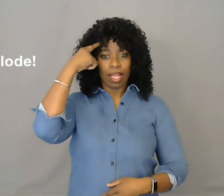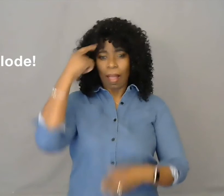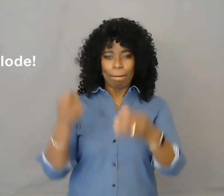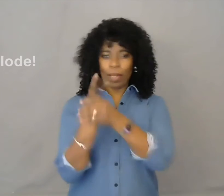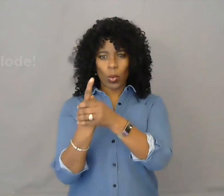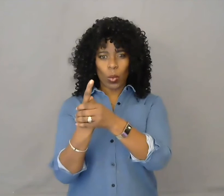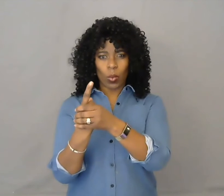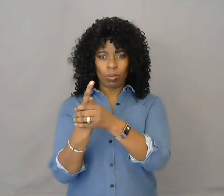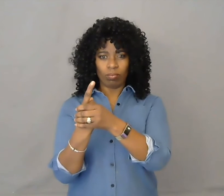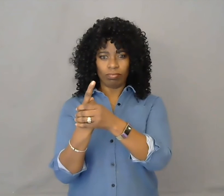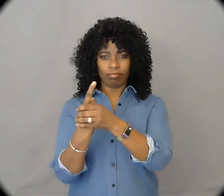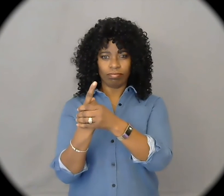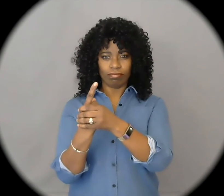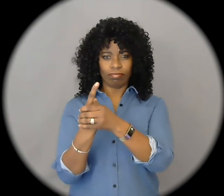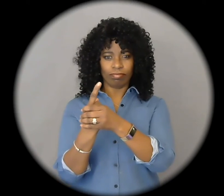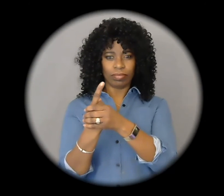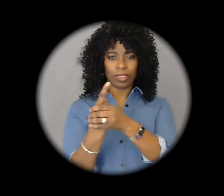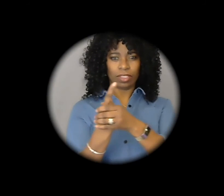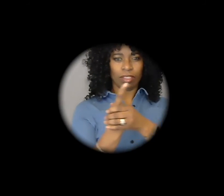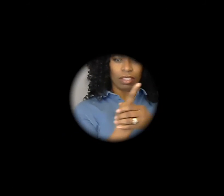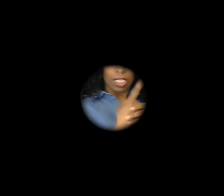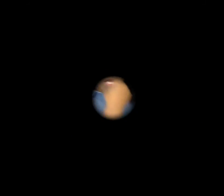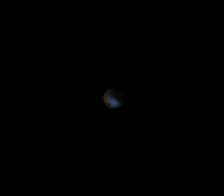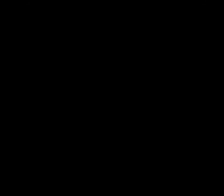BOOM! BOOM! BOOM! BOOM! JARPY EZ half I'm in great way I'm and